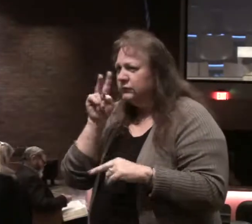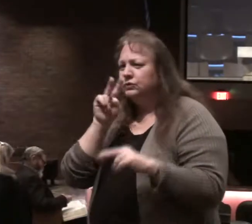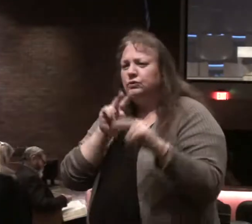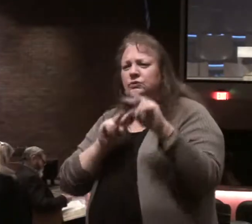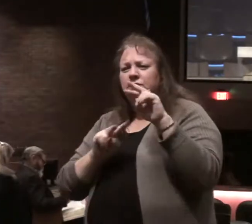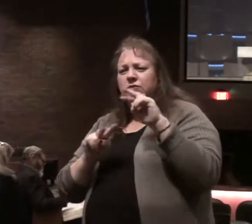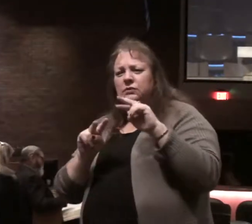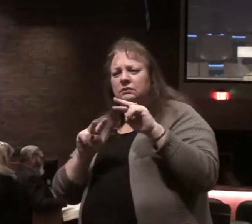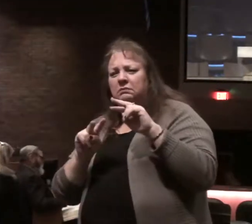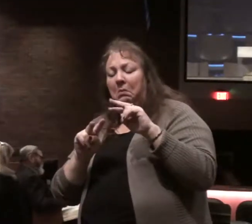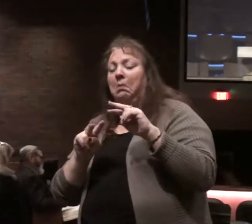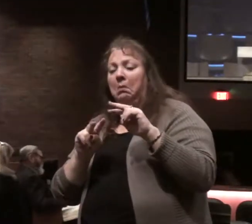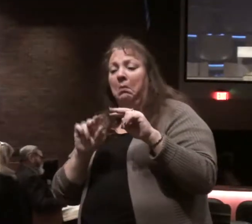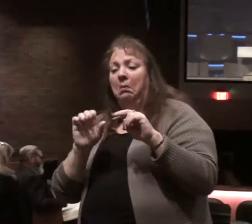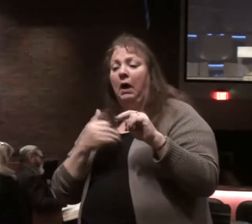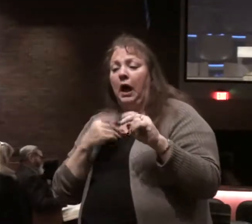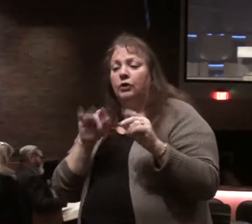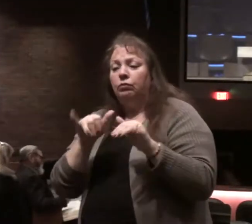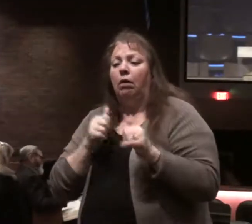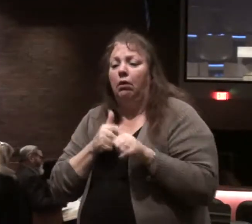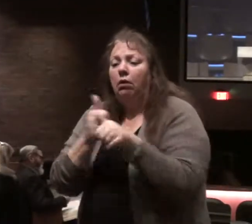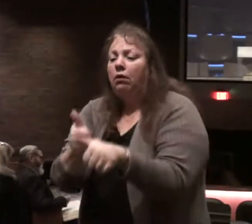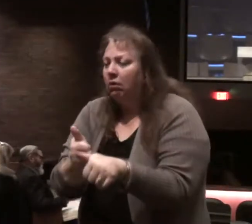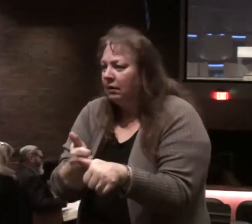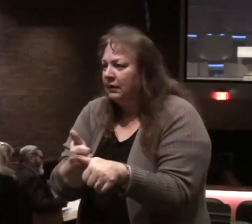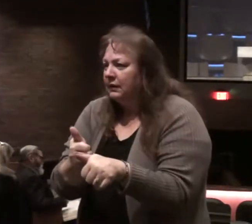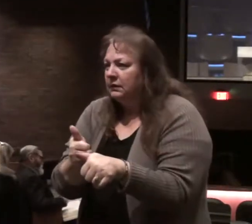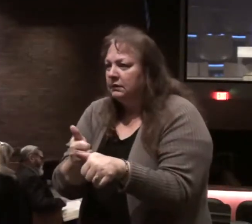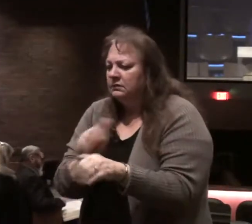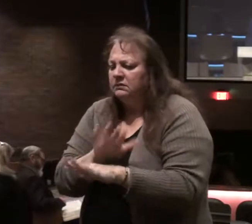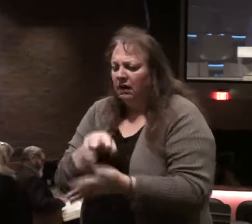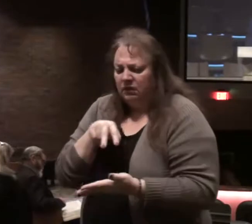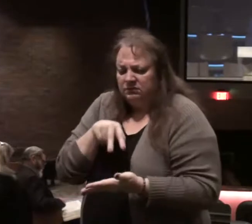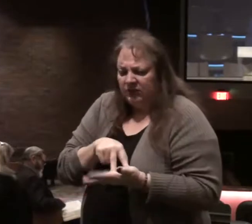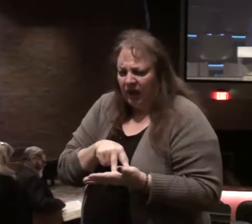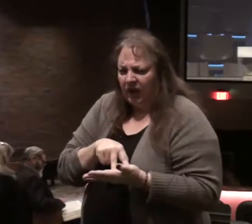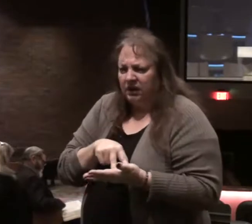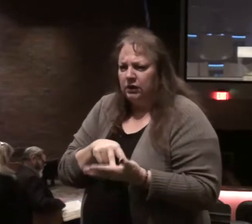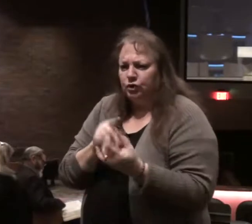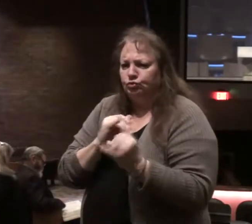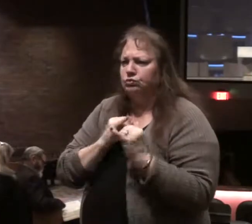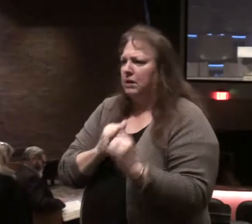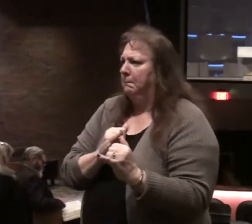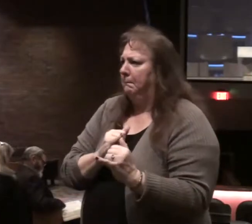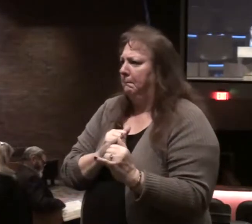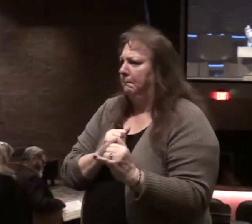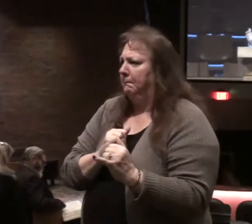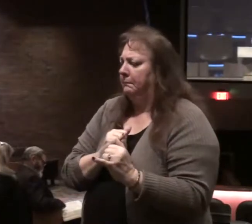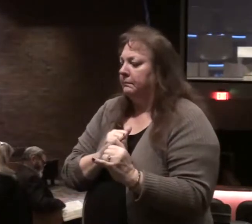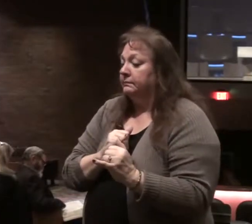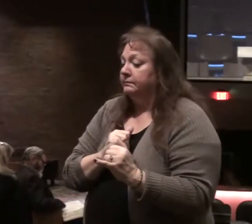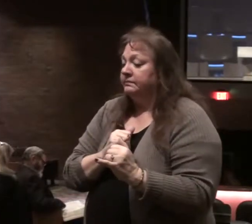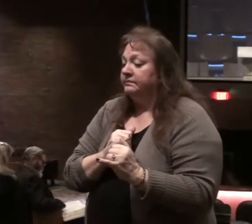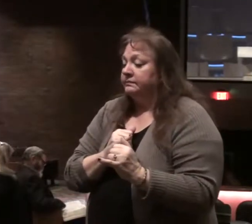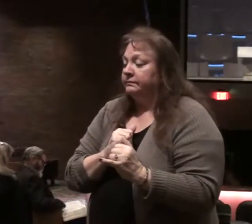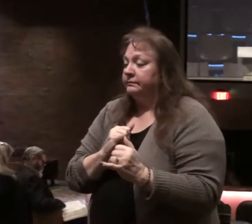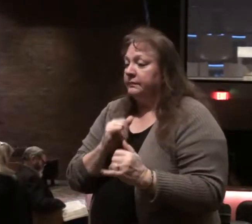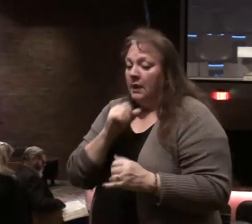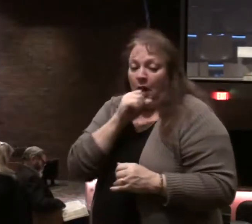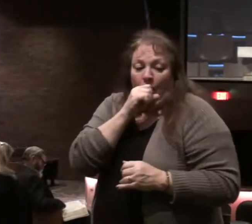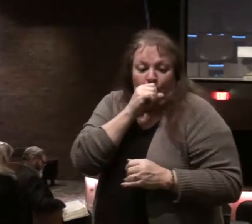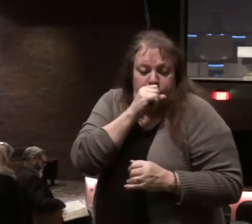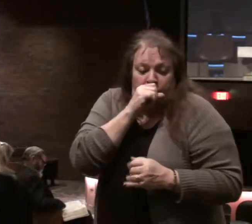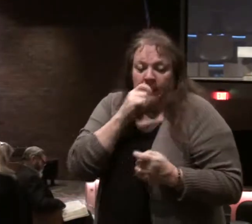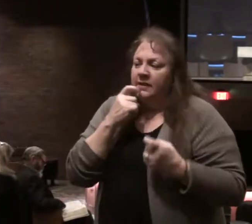wanting to go along with them. It doesn't stand in the path of sinners. And sinners here, the